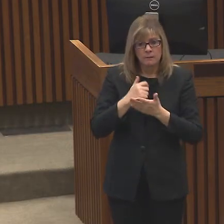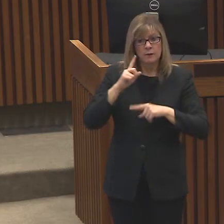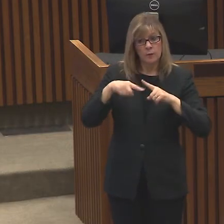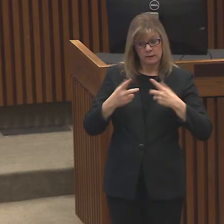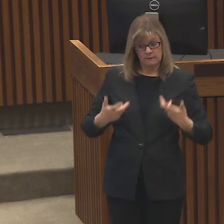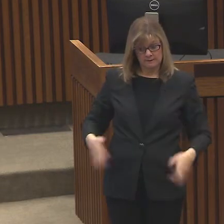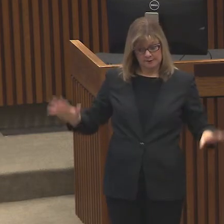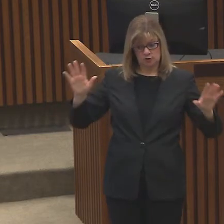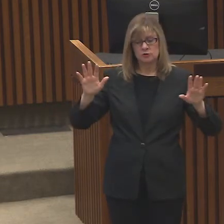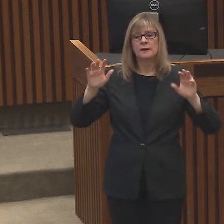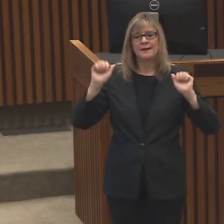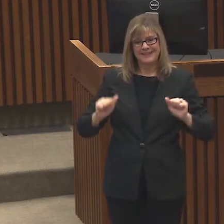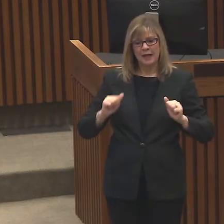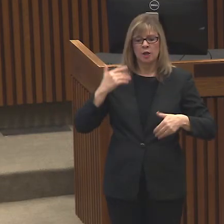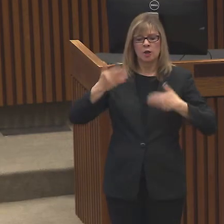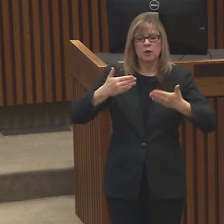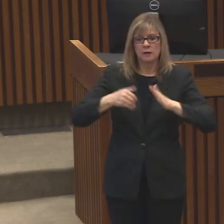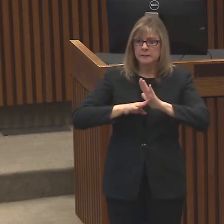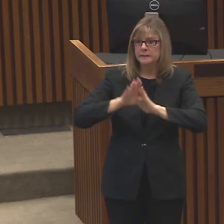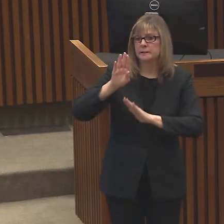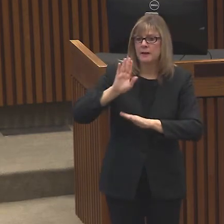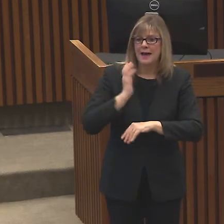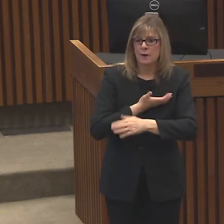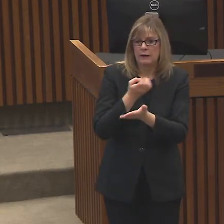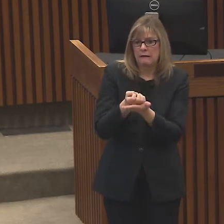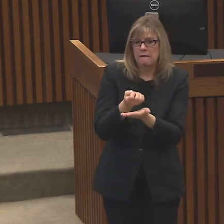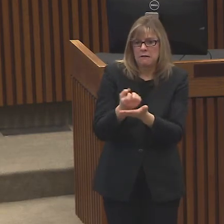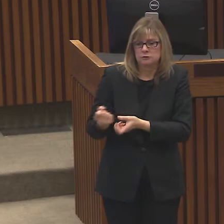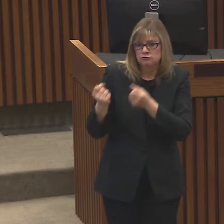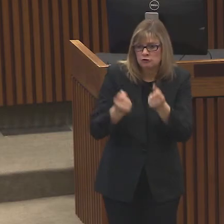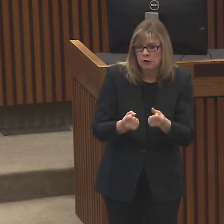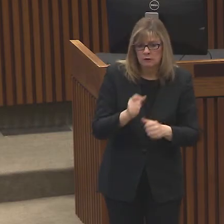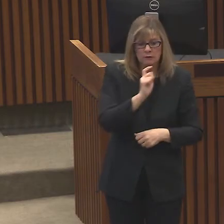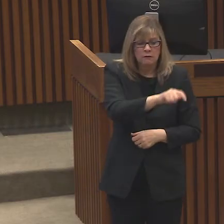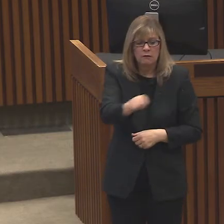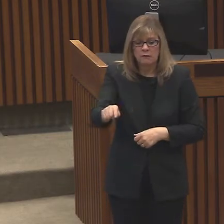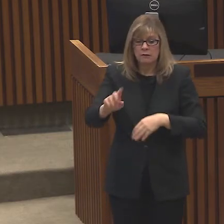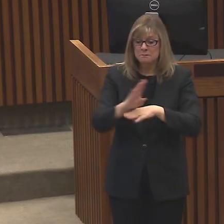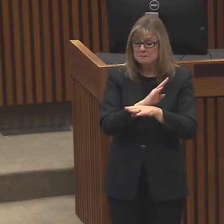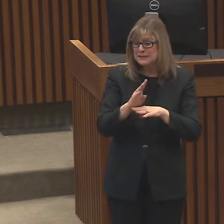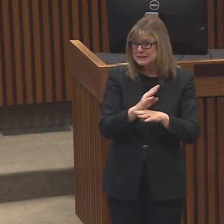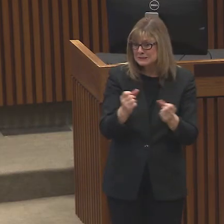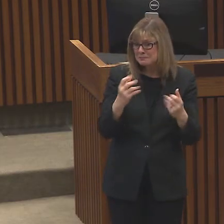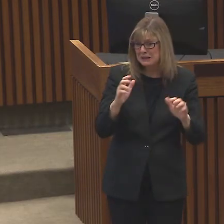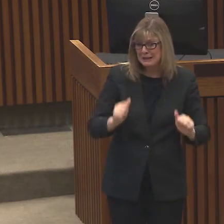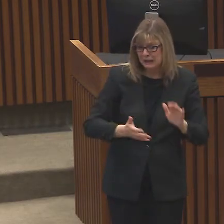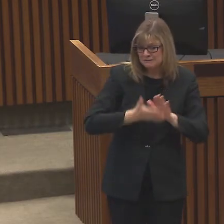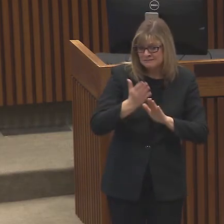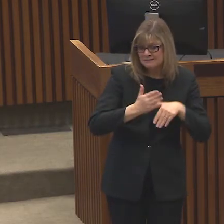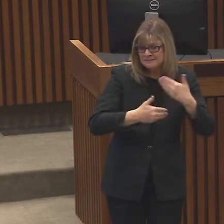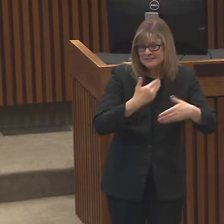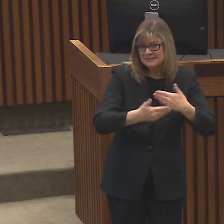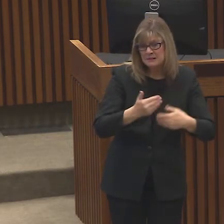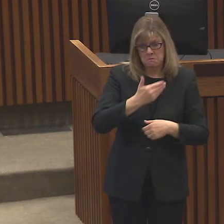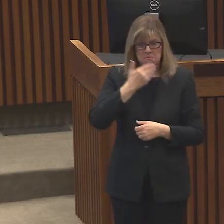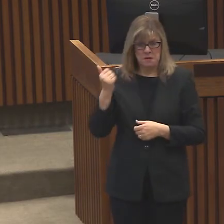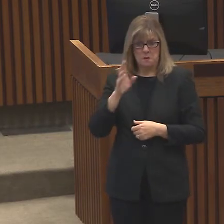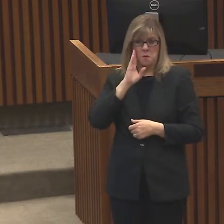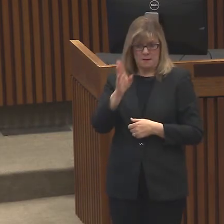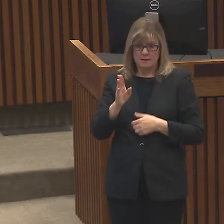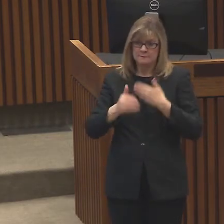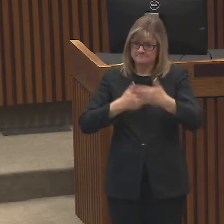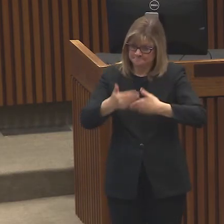this to have a stronger economy. And the many businesses that we can continue going, the better off we're going to be.